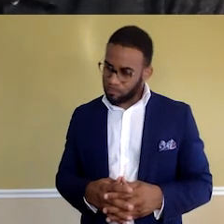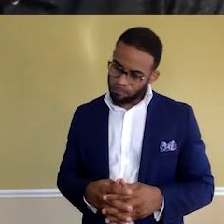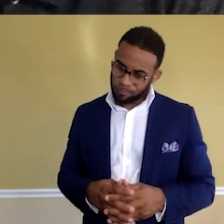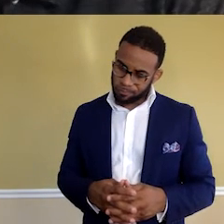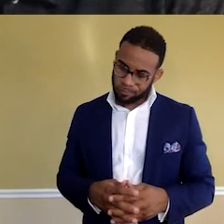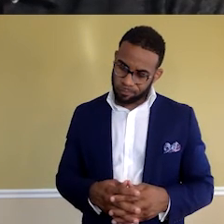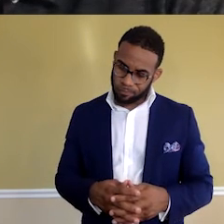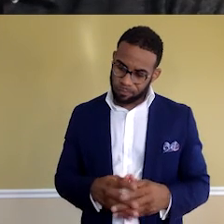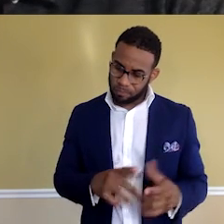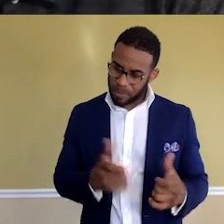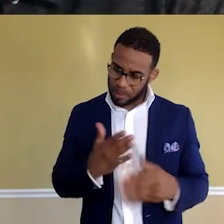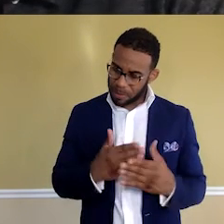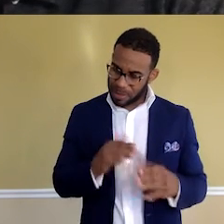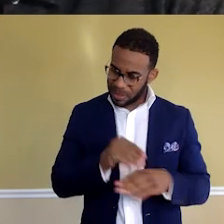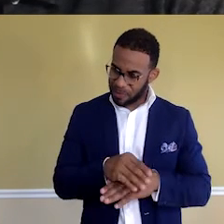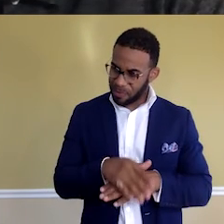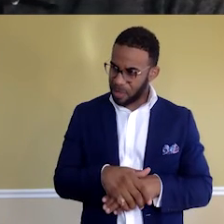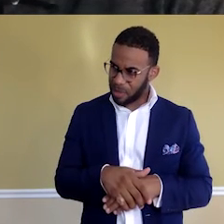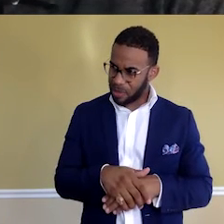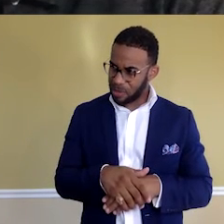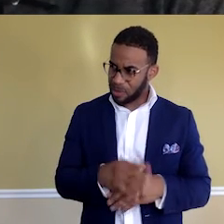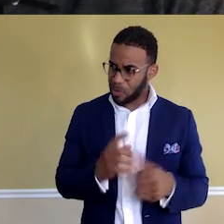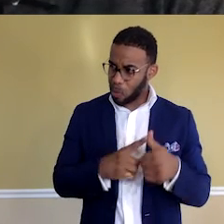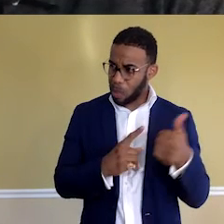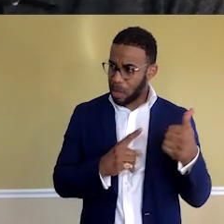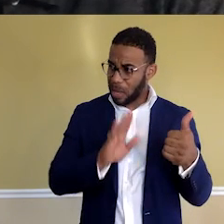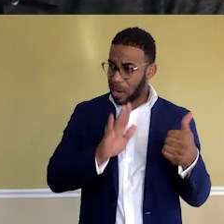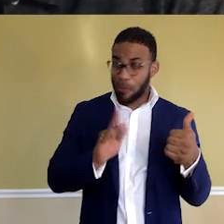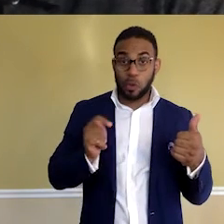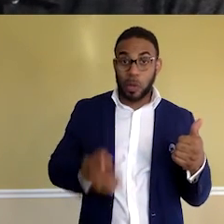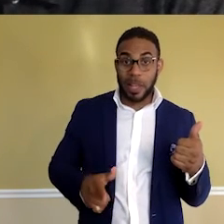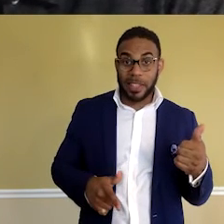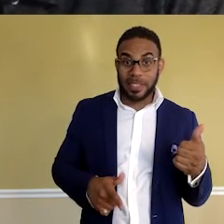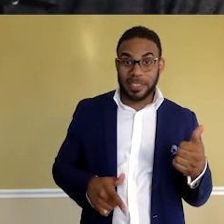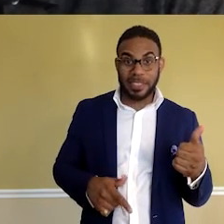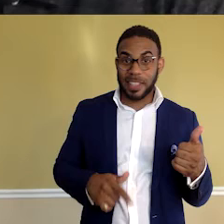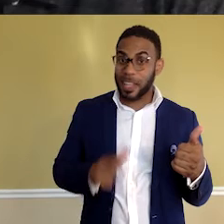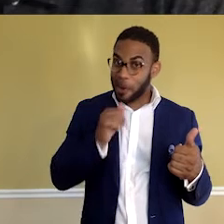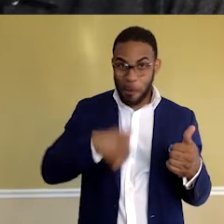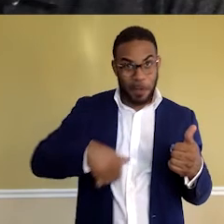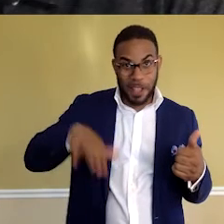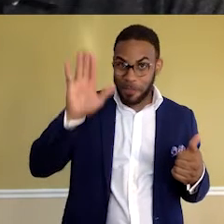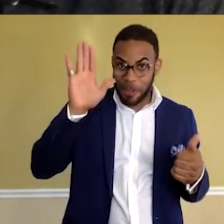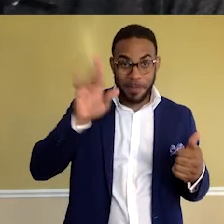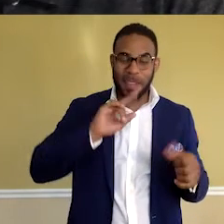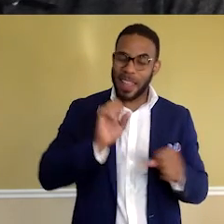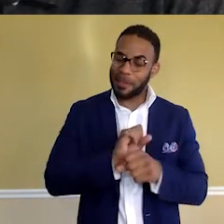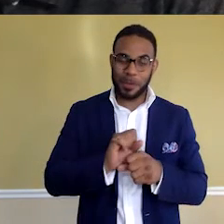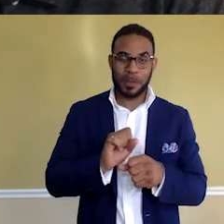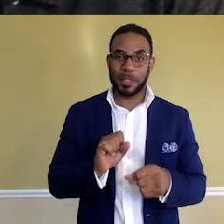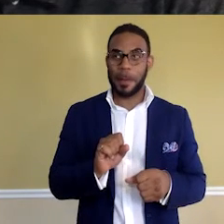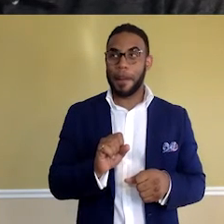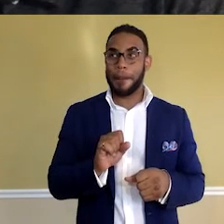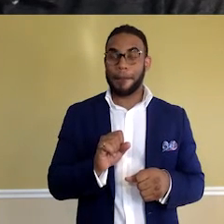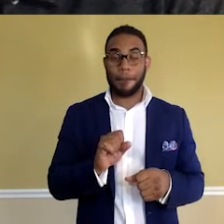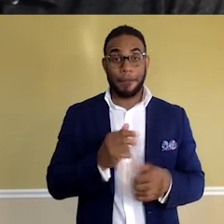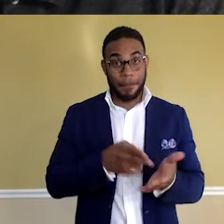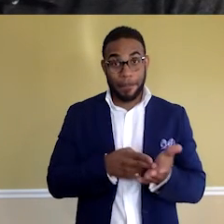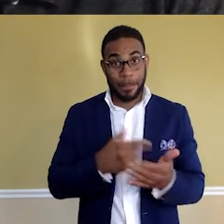Biggest piece of advice, number one, it's never too late and don't give up. Absolutely. And I honestly gave up many